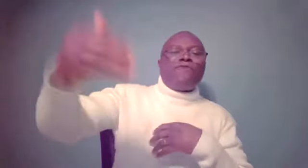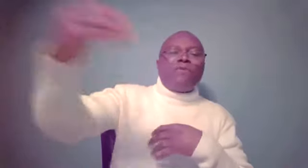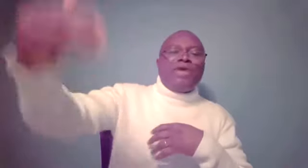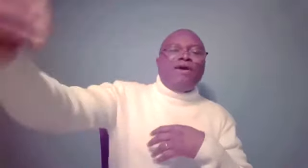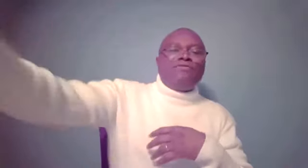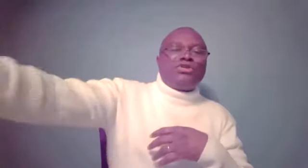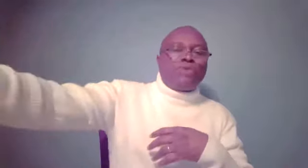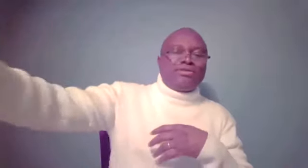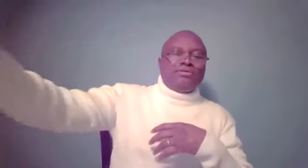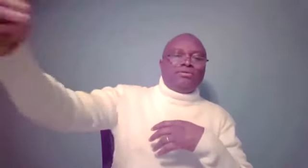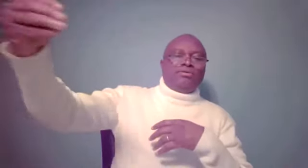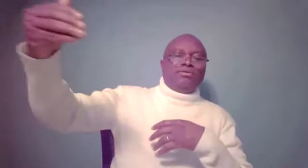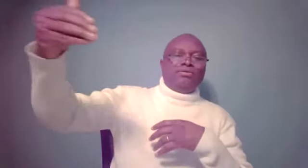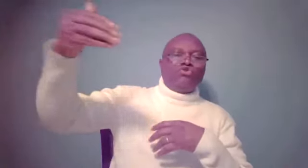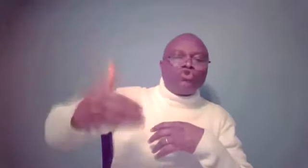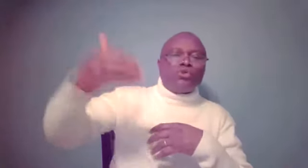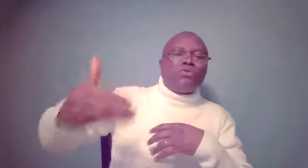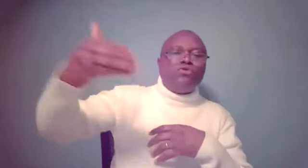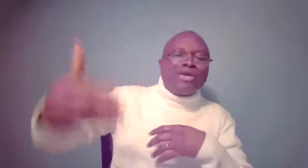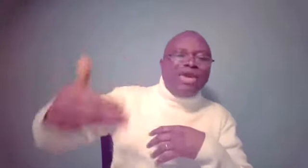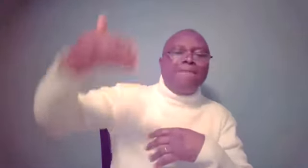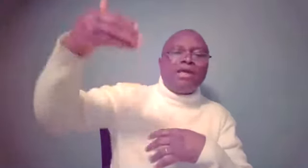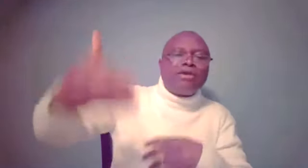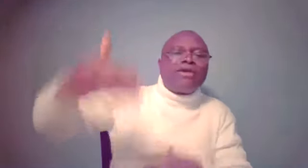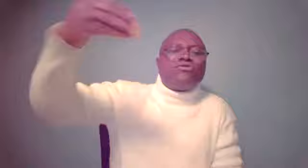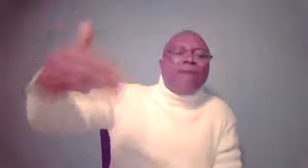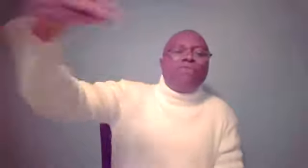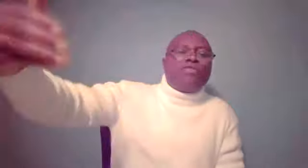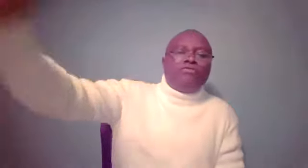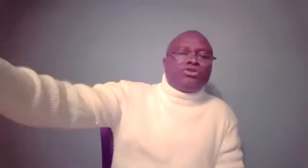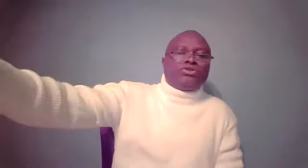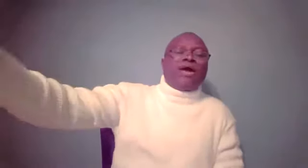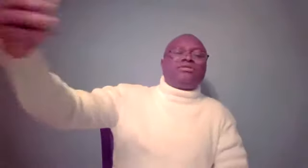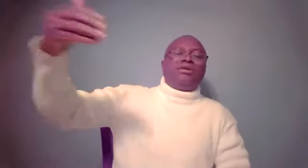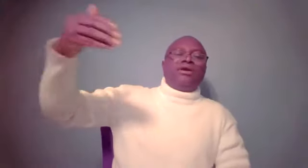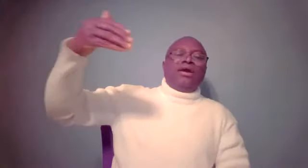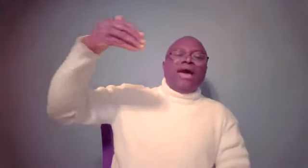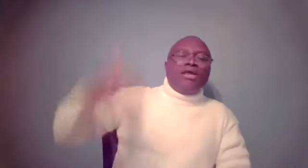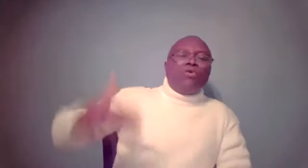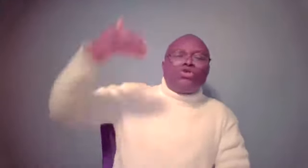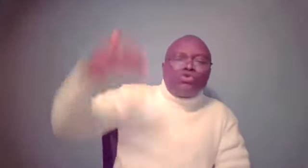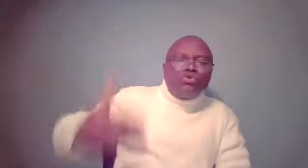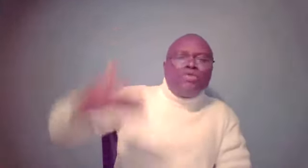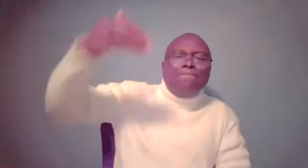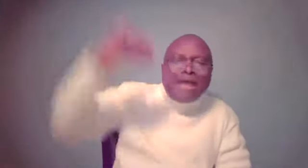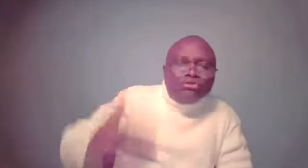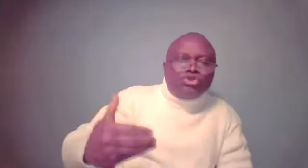phobia of Jesus Christ. Ruth was the one who became the great-grandmother of Jesus Christ. And it was through the mentorship,